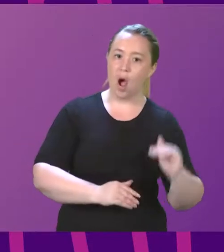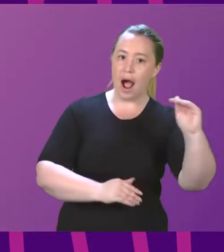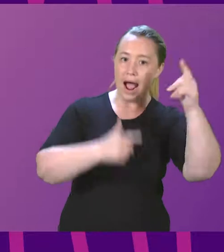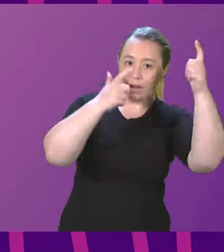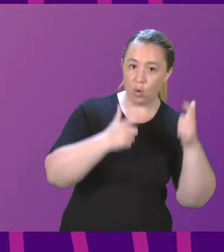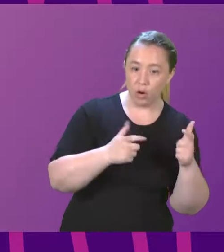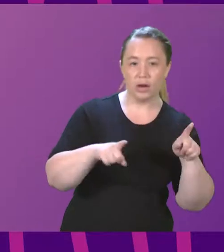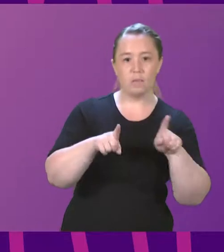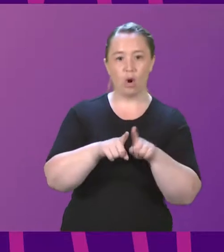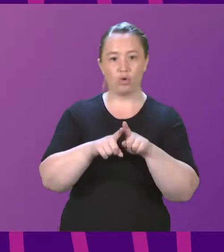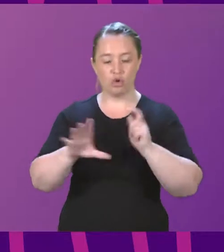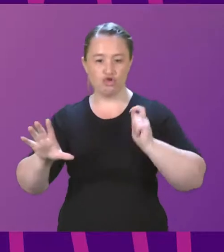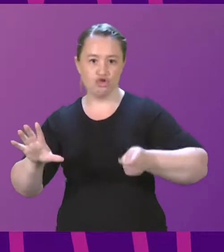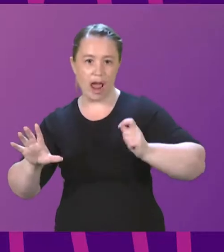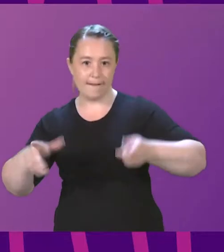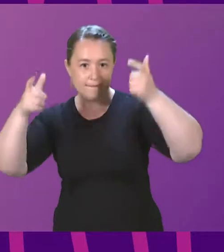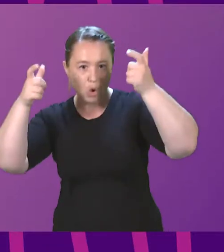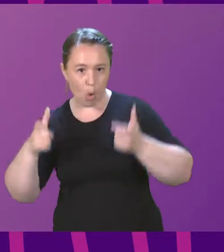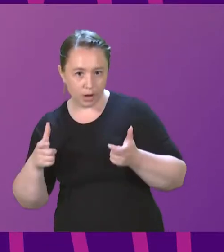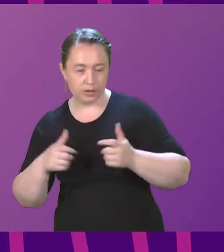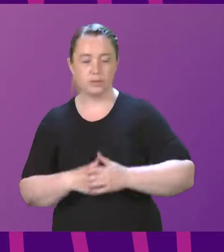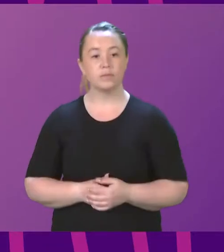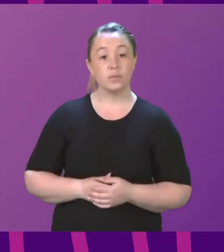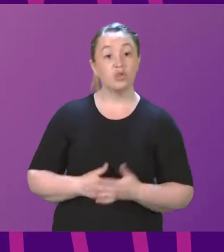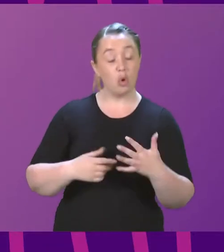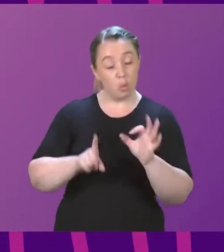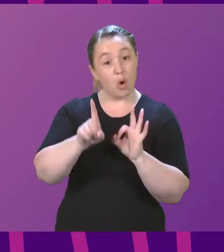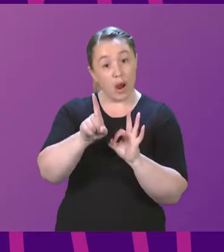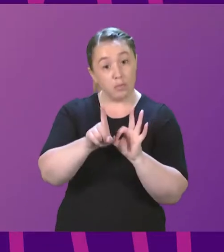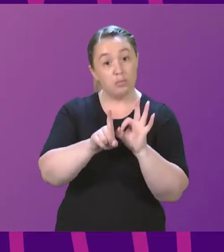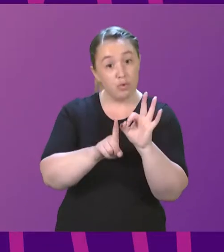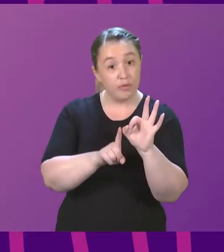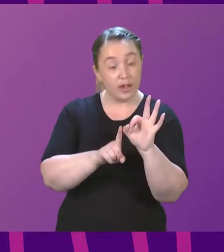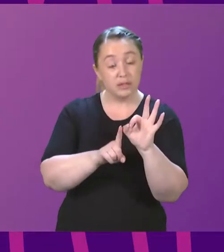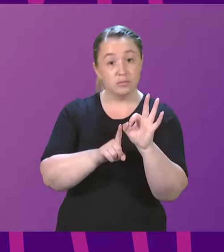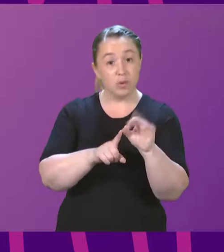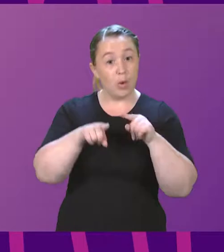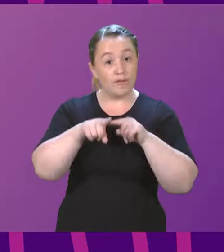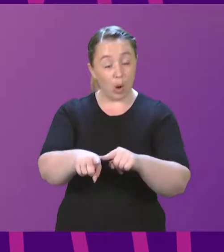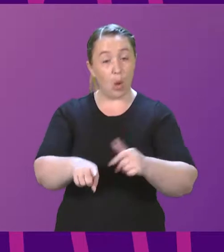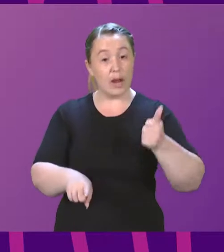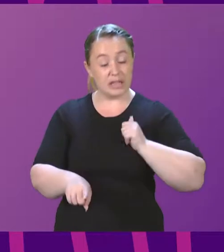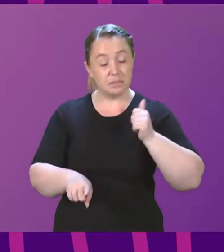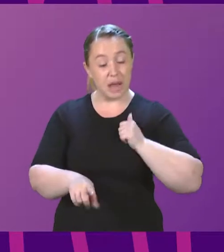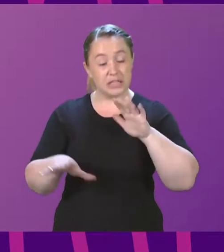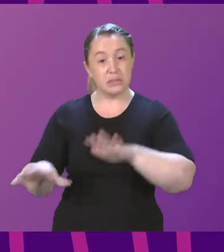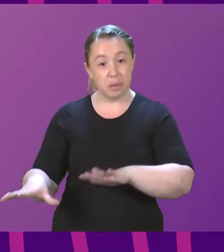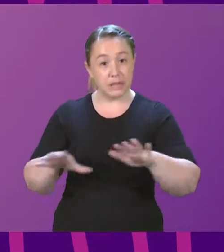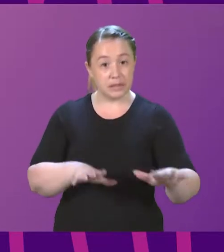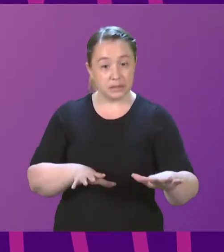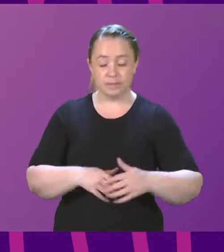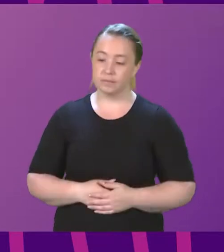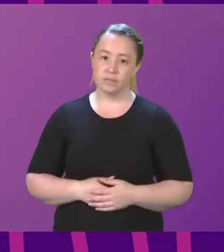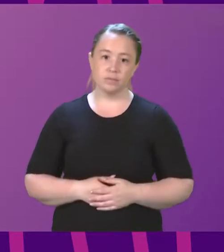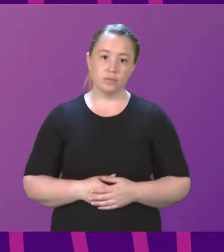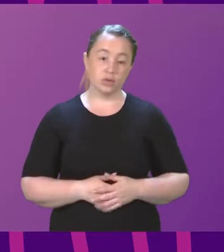Sheriff Courts. Court recovery programme is progressing in line with the expected pace. Our recent offer to